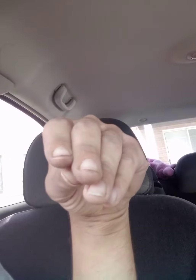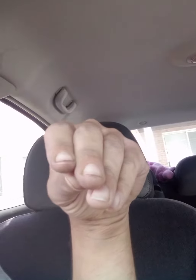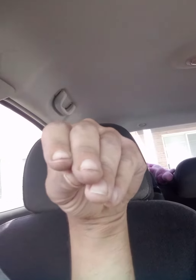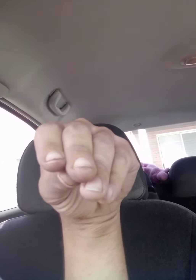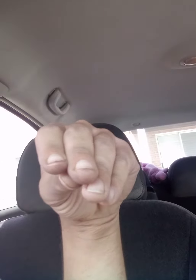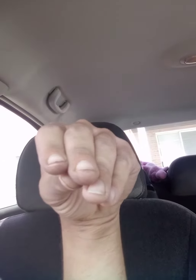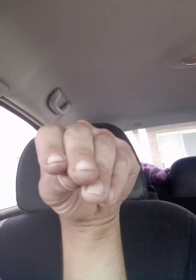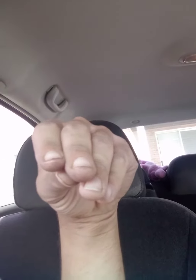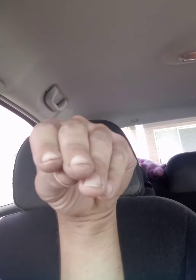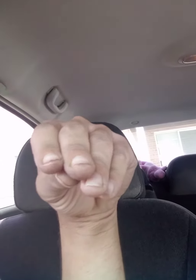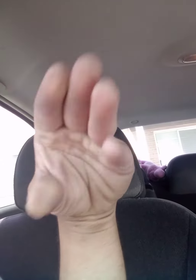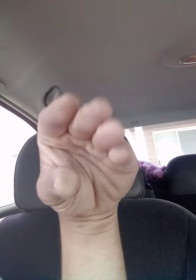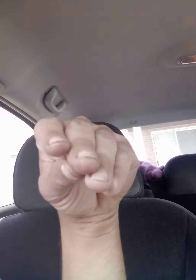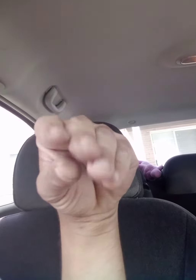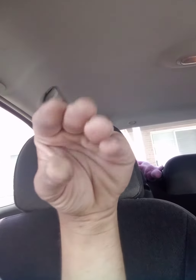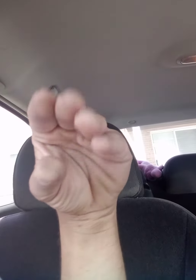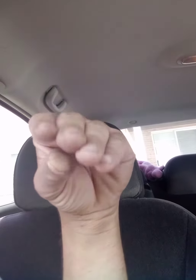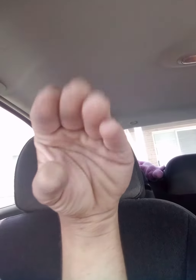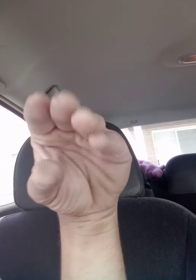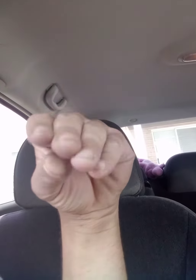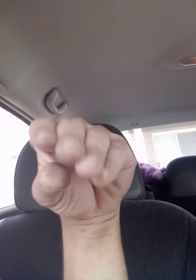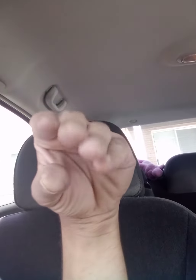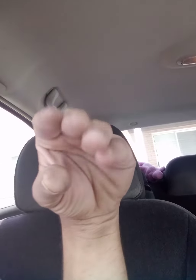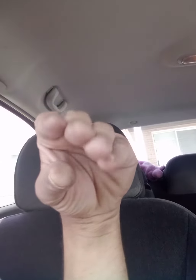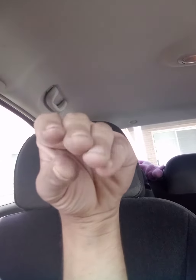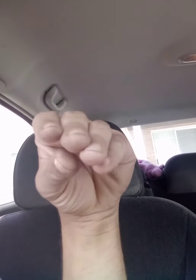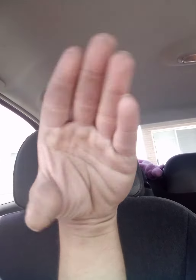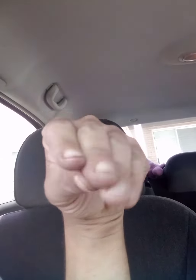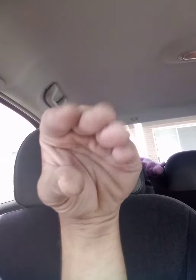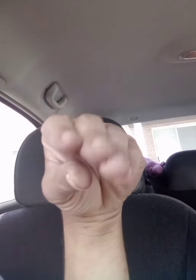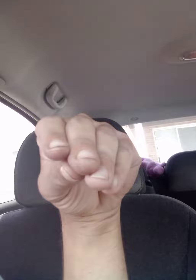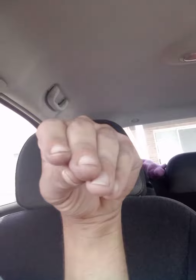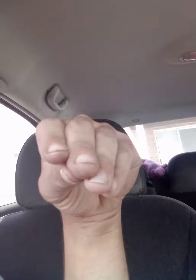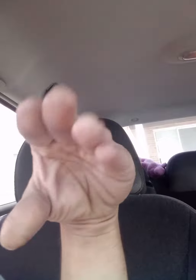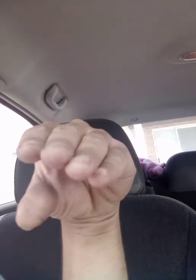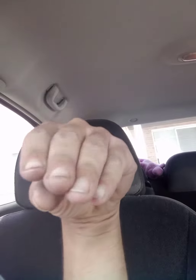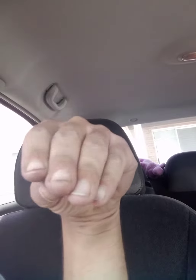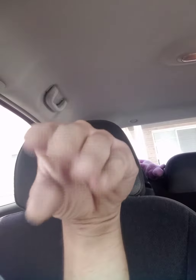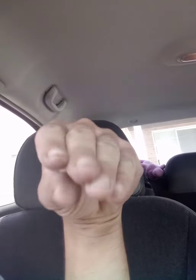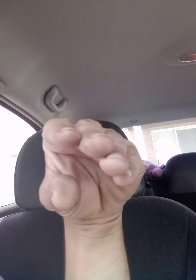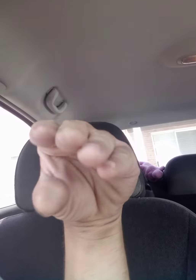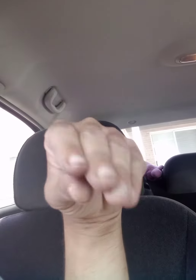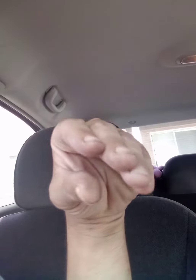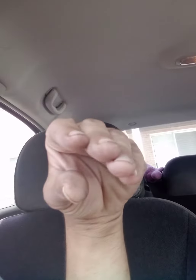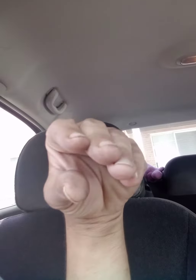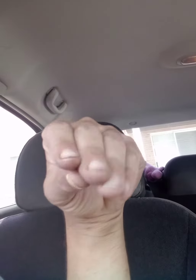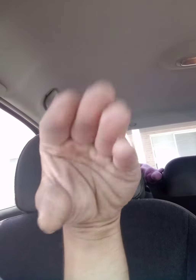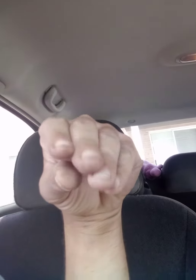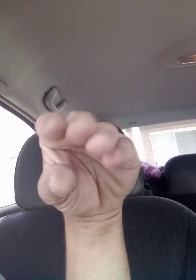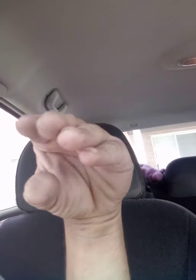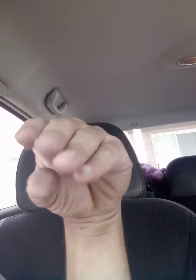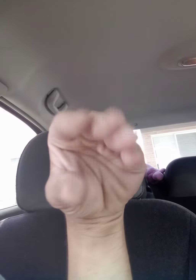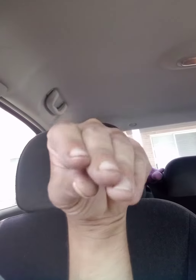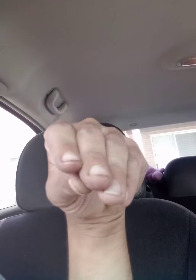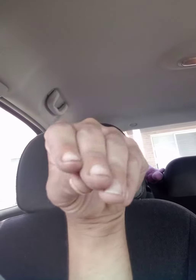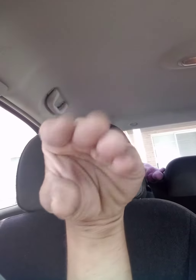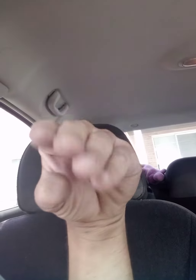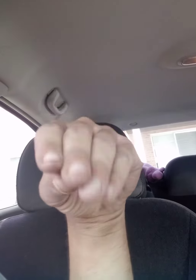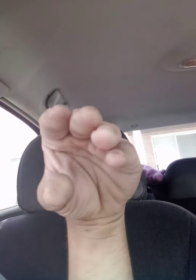um yeah um due to certain technical issues um molly will not be uploading any videos unfortunately